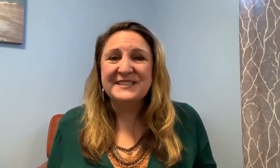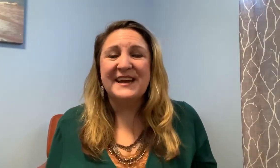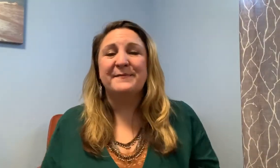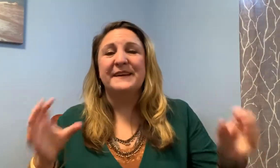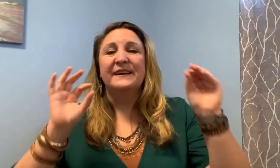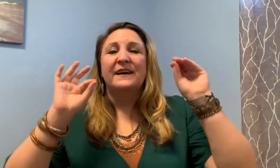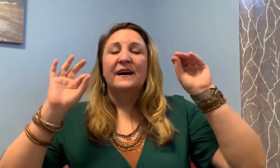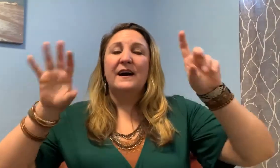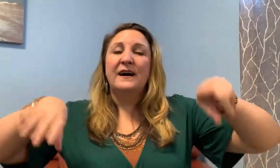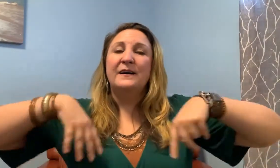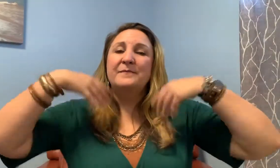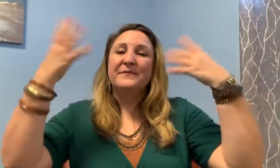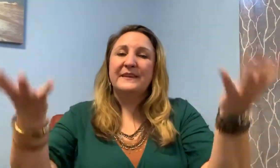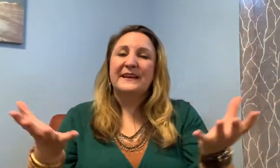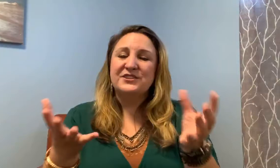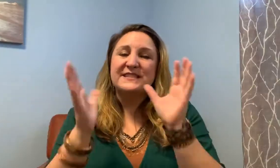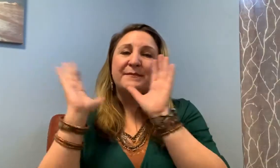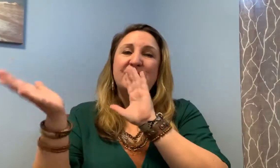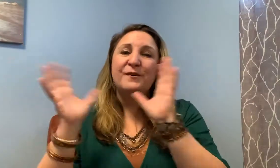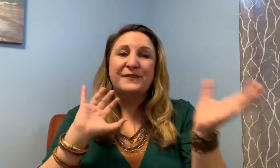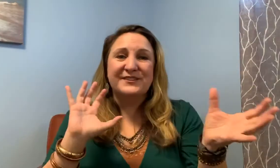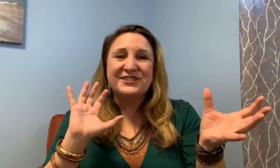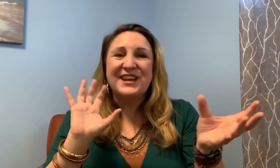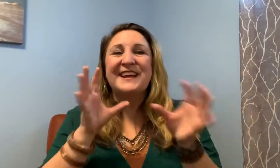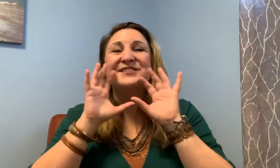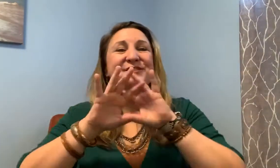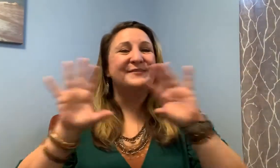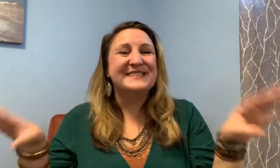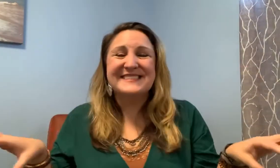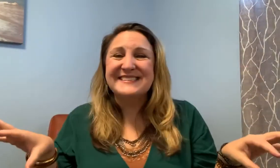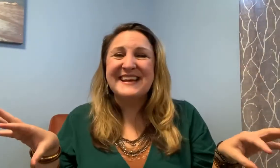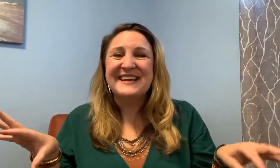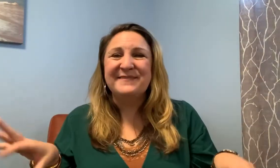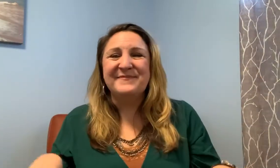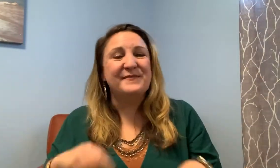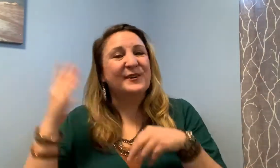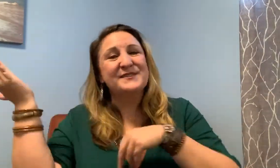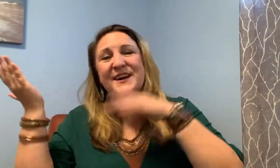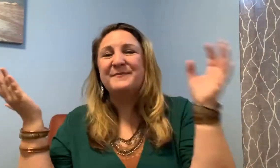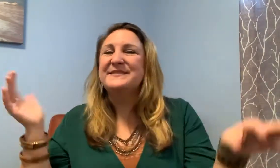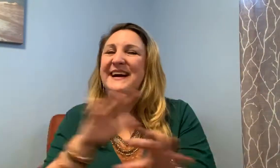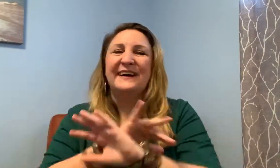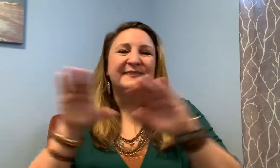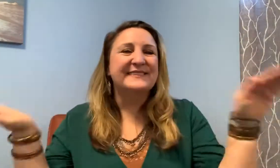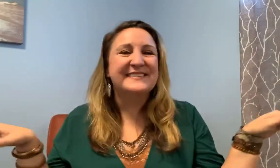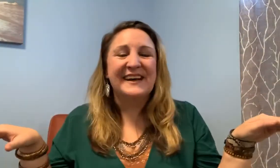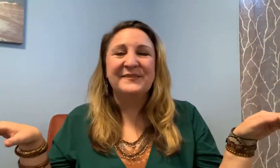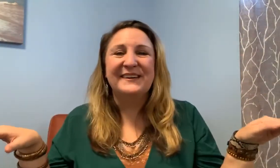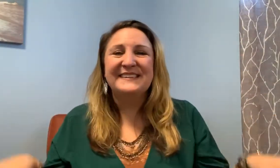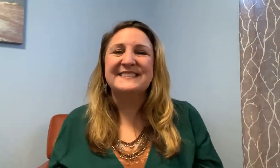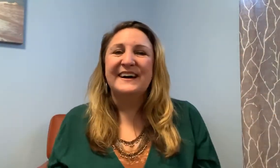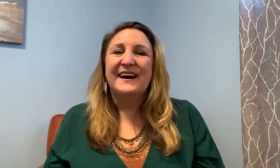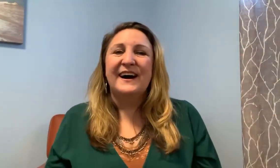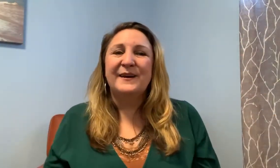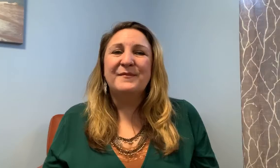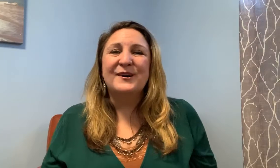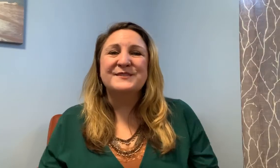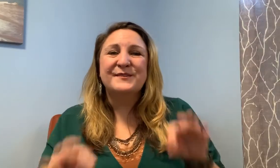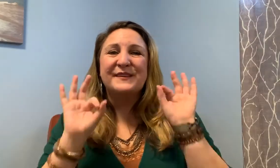tapping just let me know if there's a change or if it's the same if it goes up, down, sideways also if there are